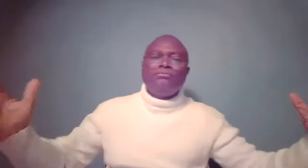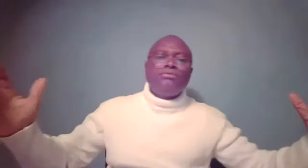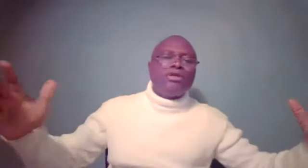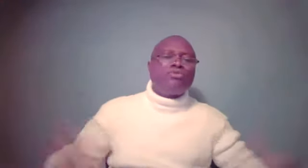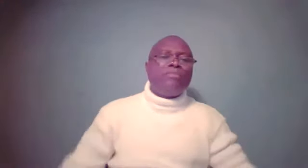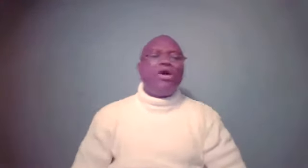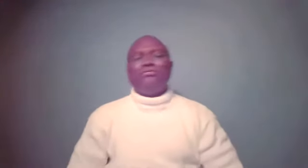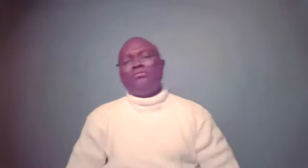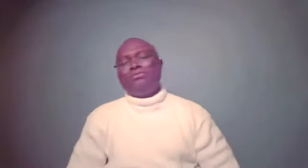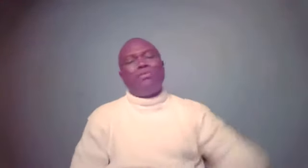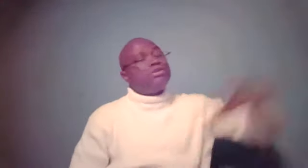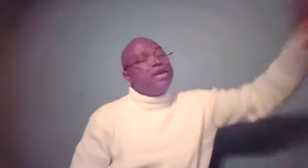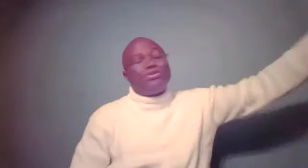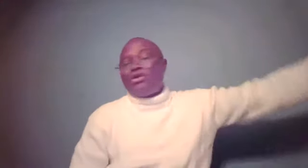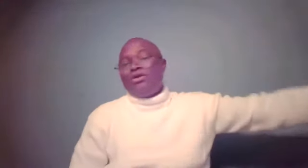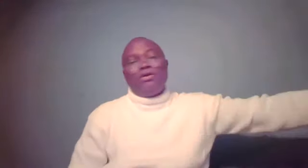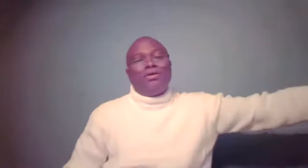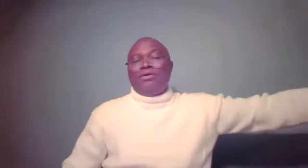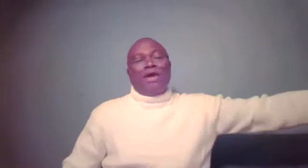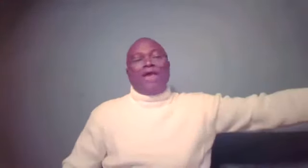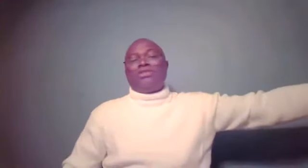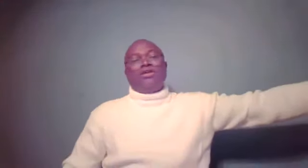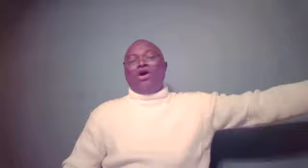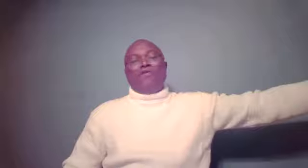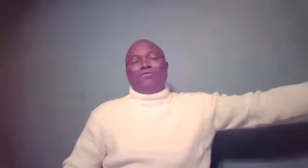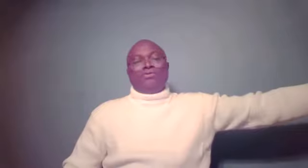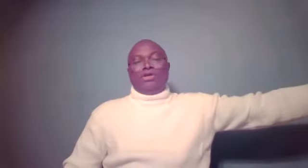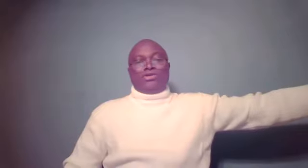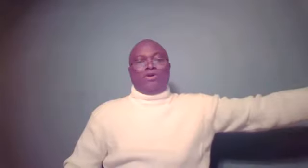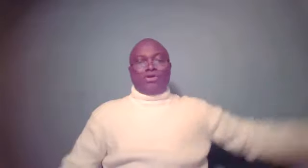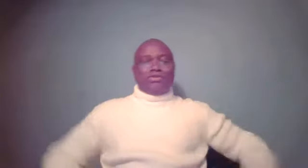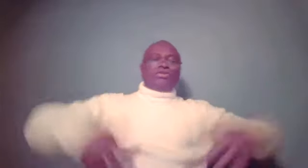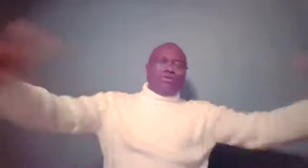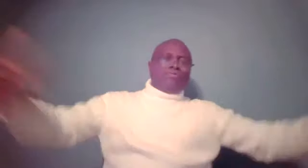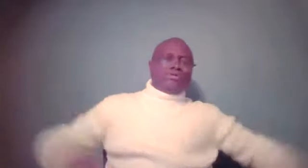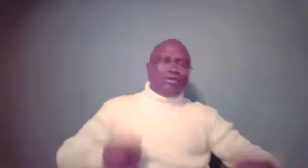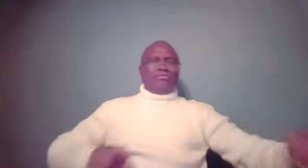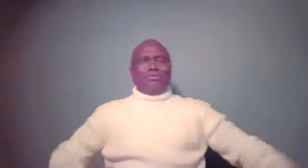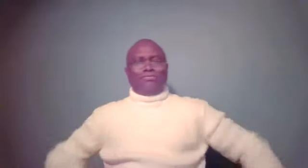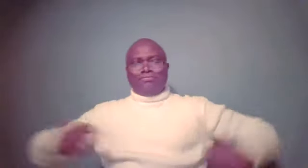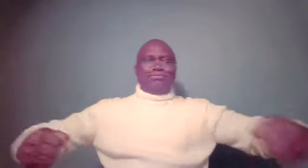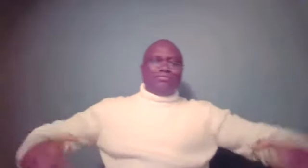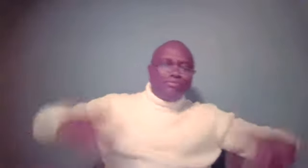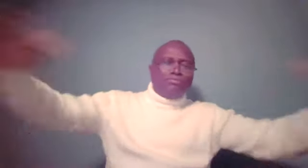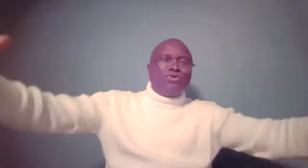The kids were born. Bible says Isaac loved Esau because Esau was a, you know, go